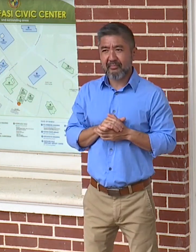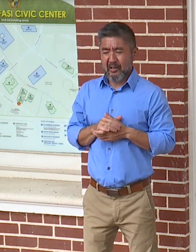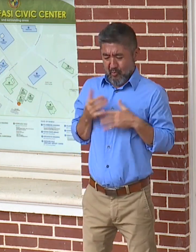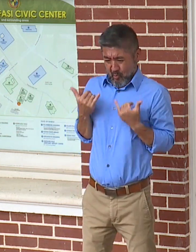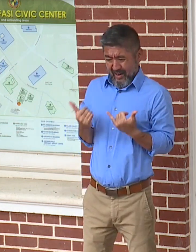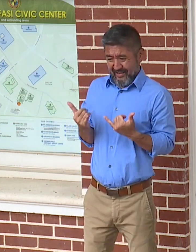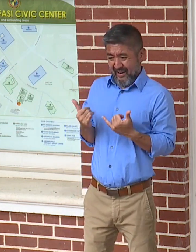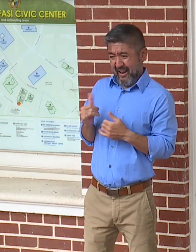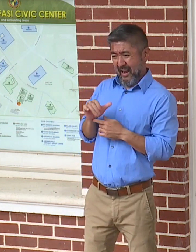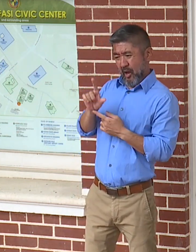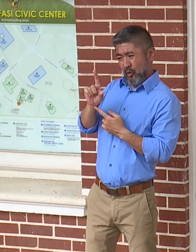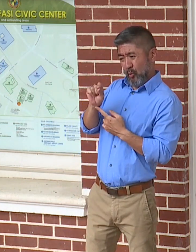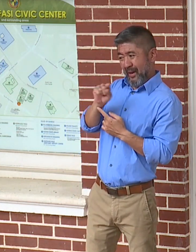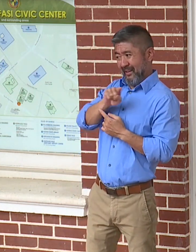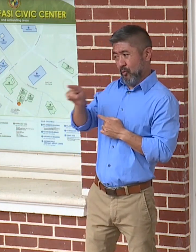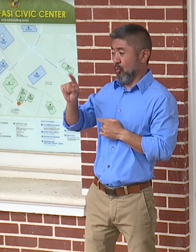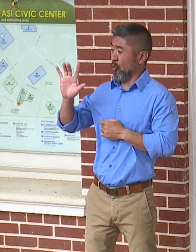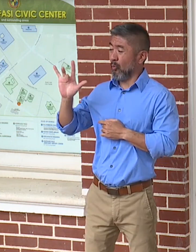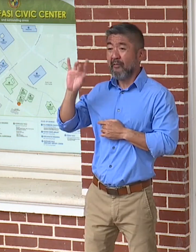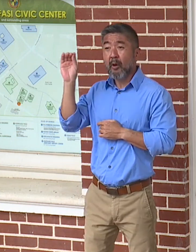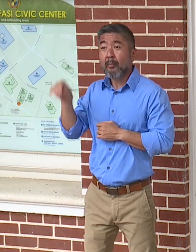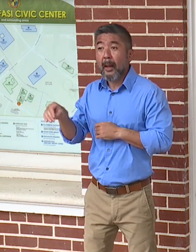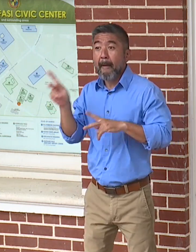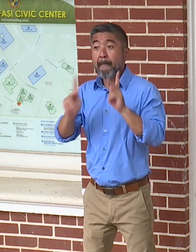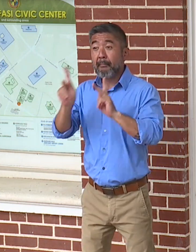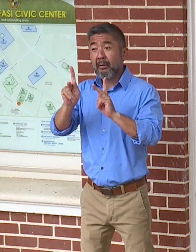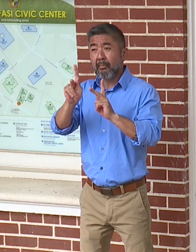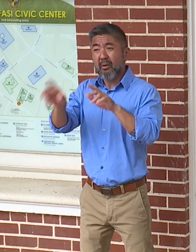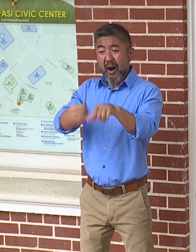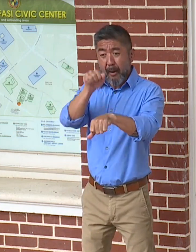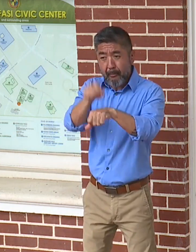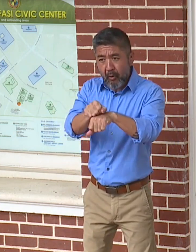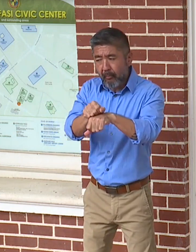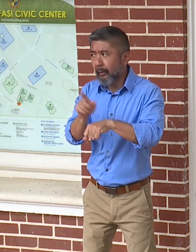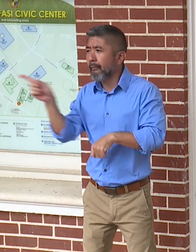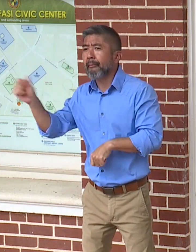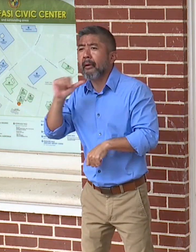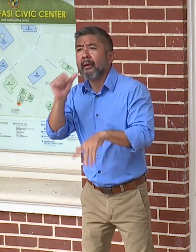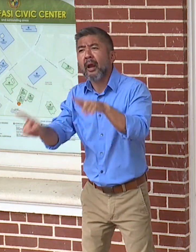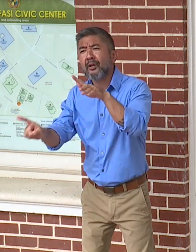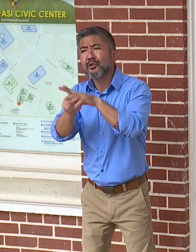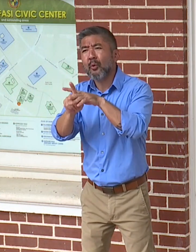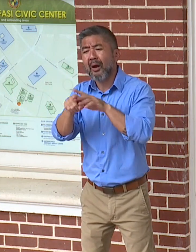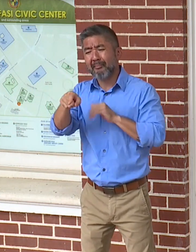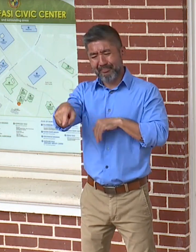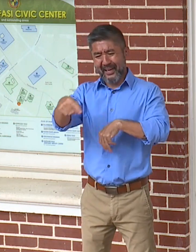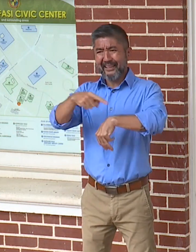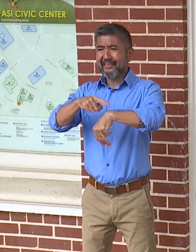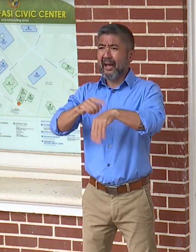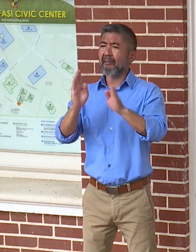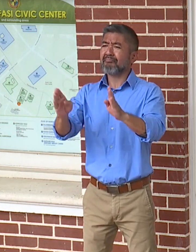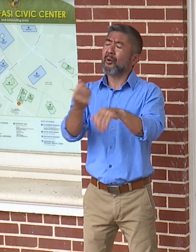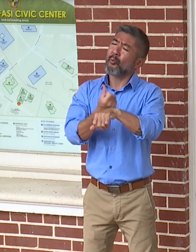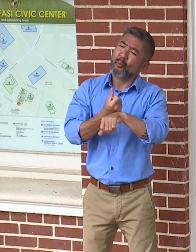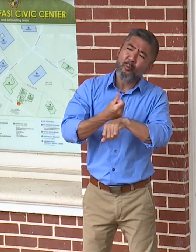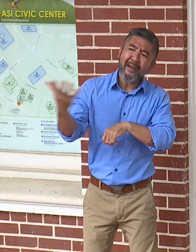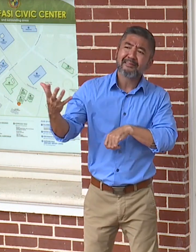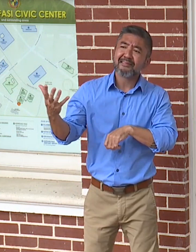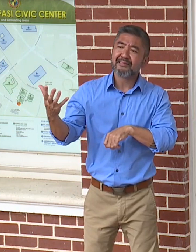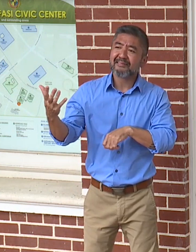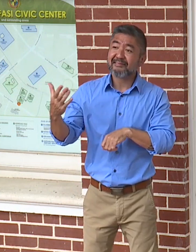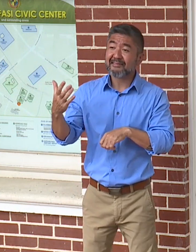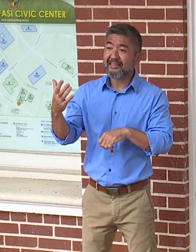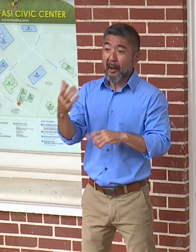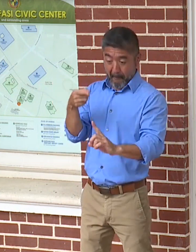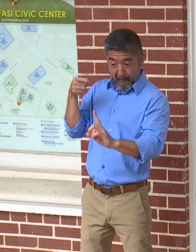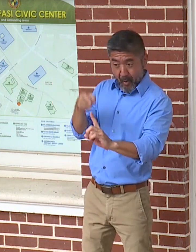25% no-show rate. That's a lot of unused appointments that are going wasted. So my messaging is, if you don't